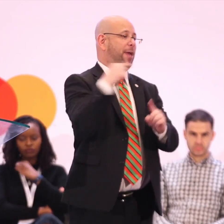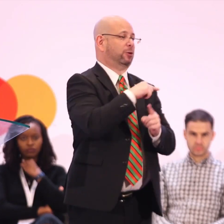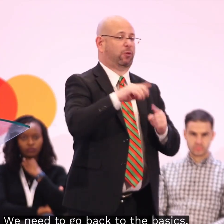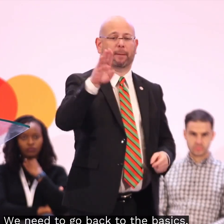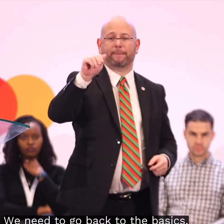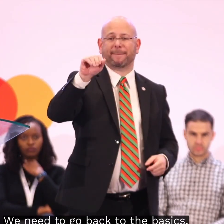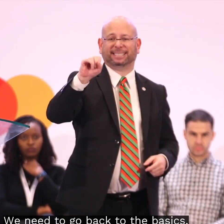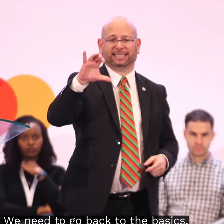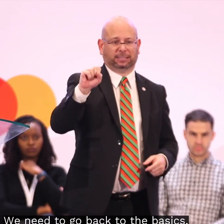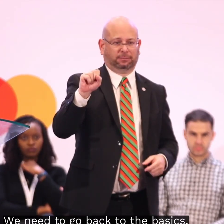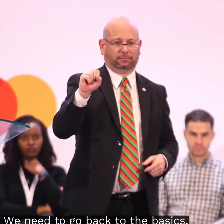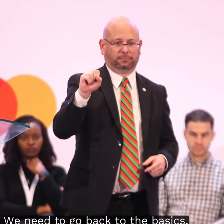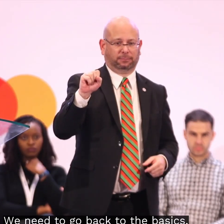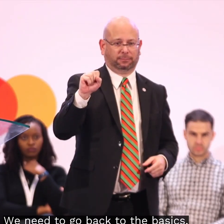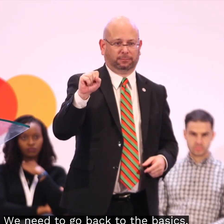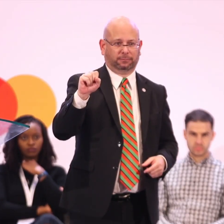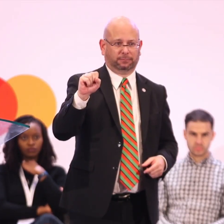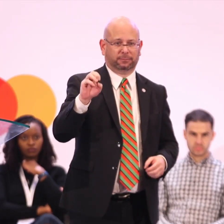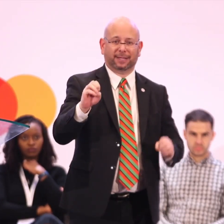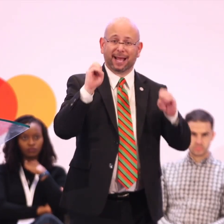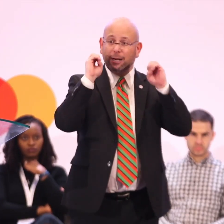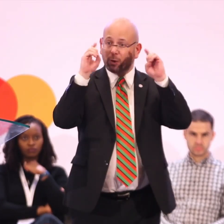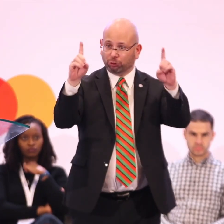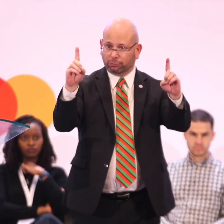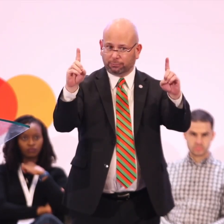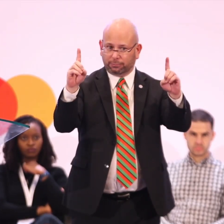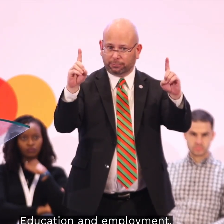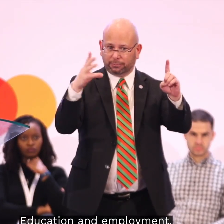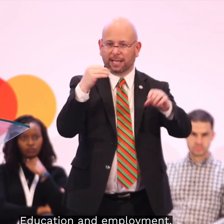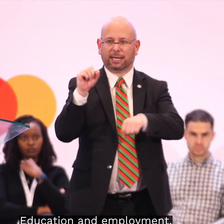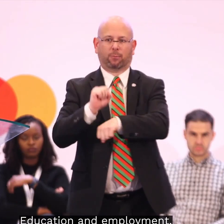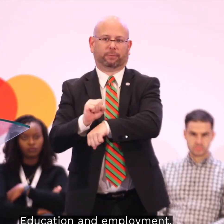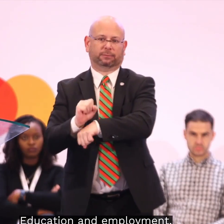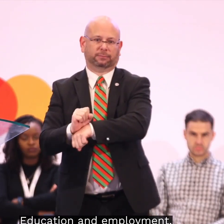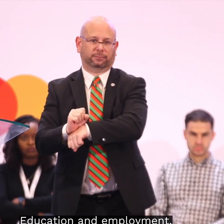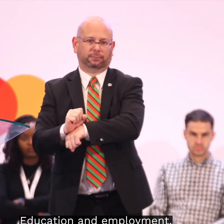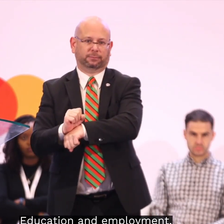So we need to go back to the basics, education and employment.